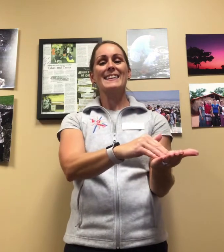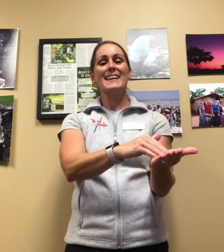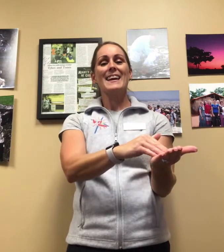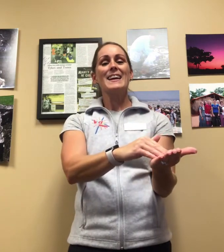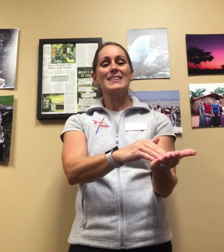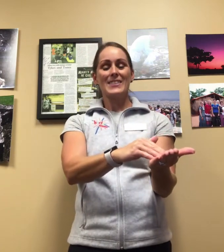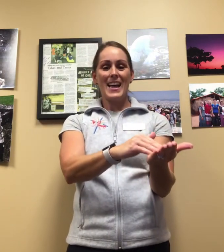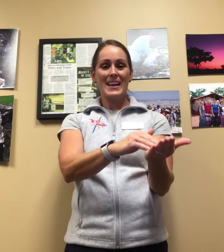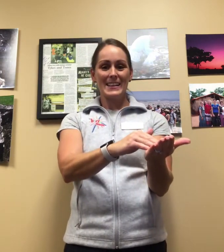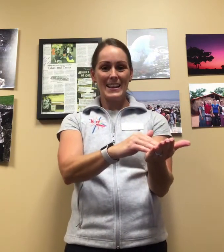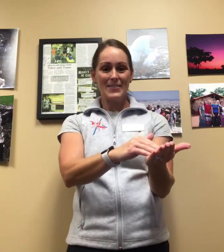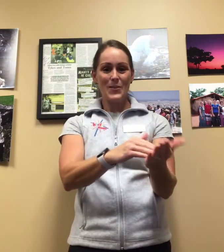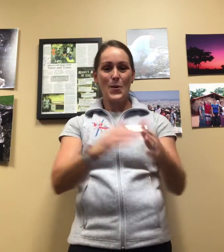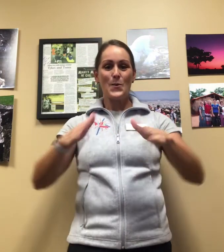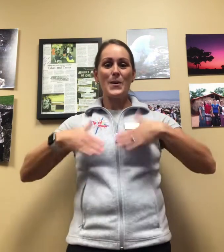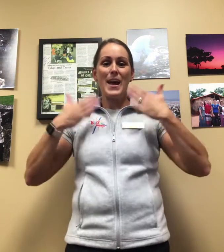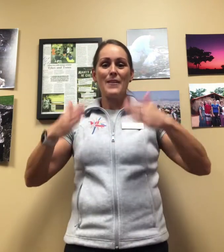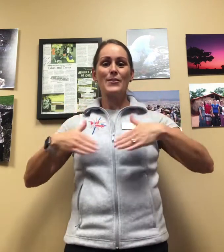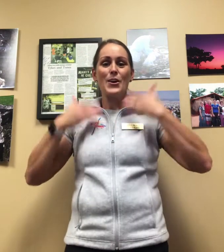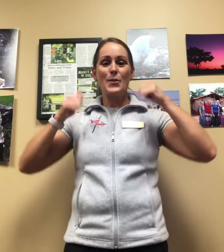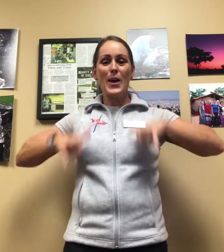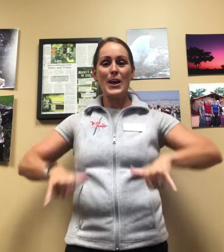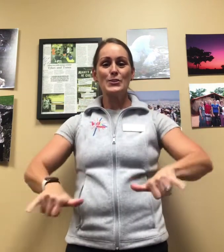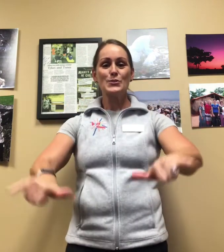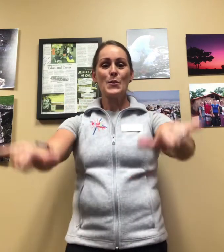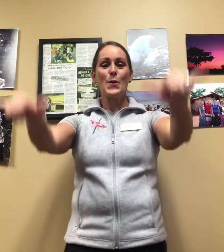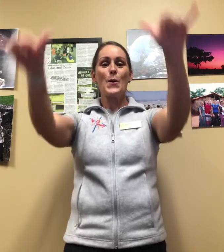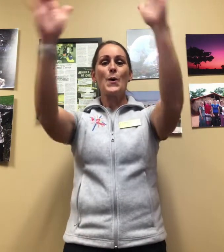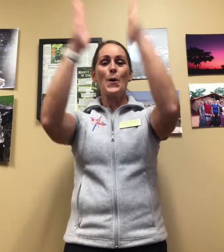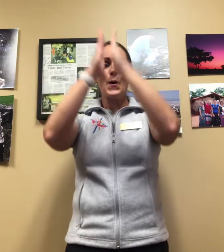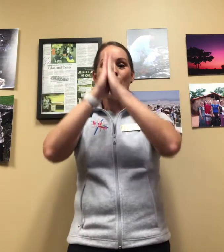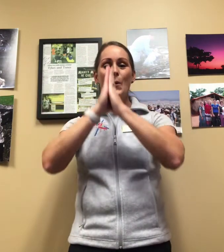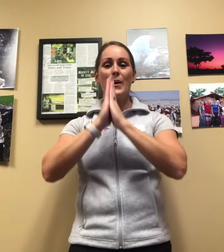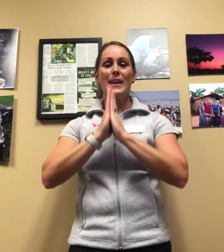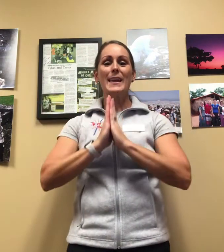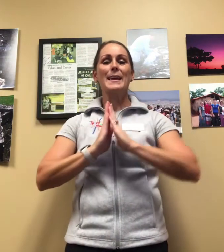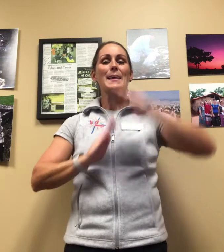Lightly forever, I know Him